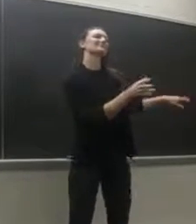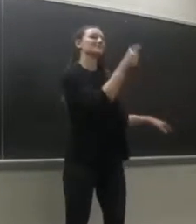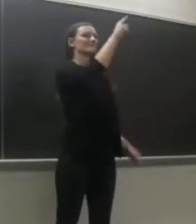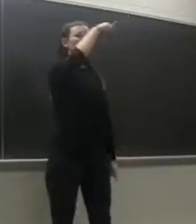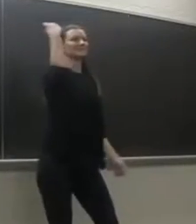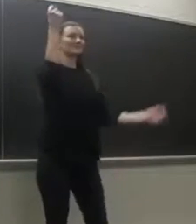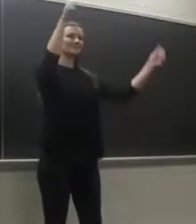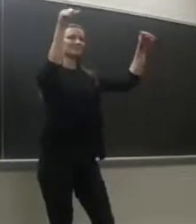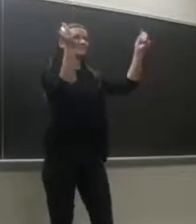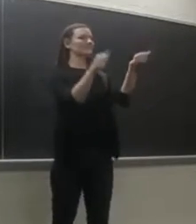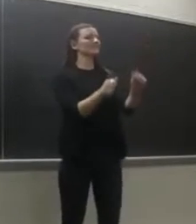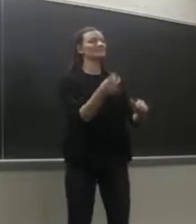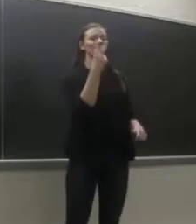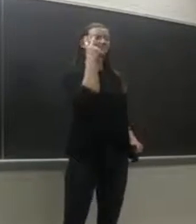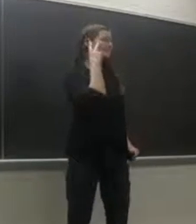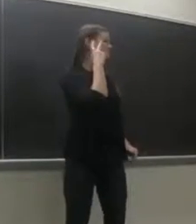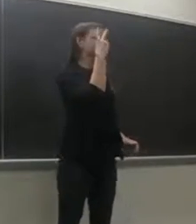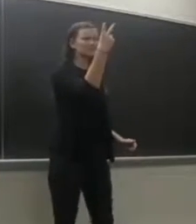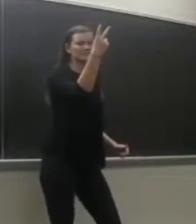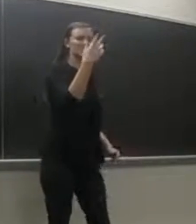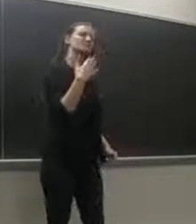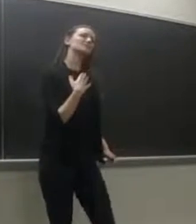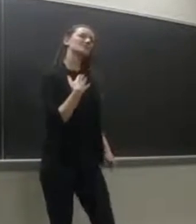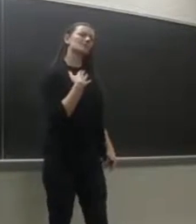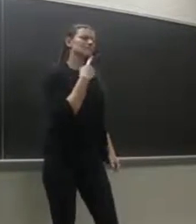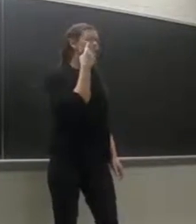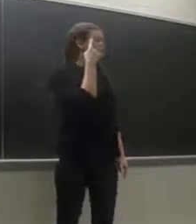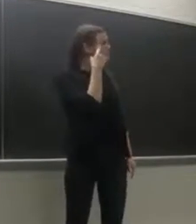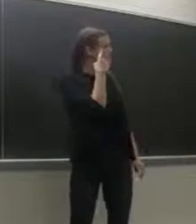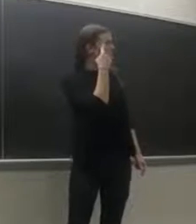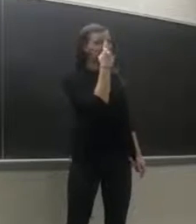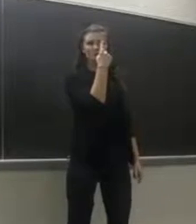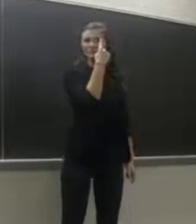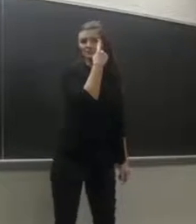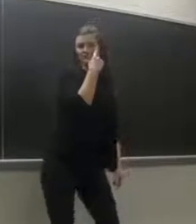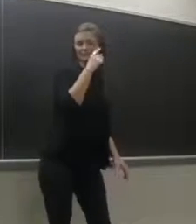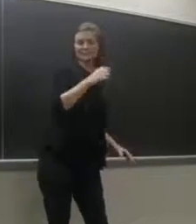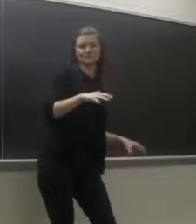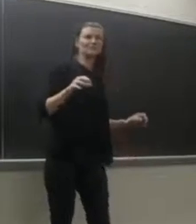There's a shadow, you can't see my eyes